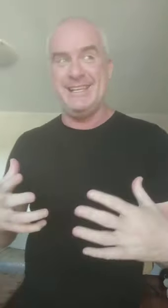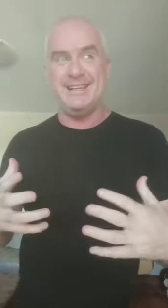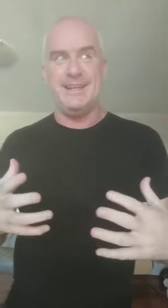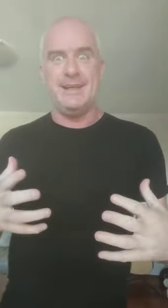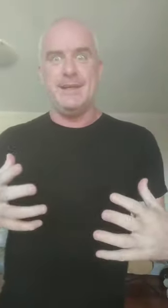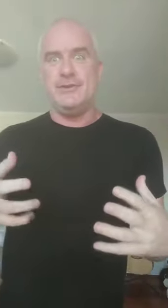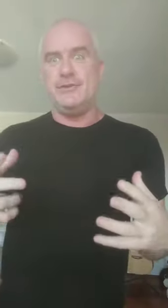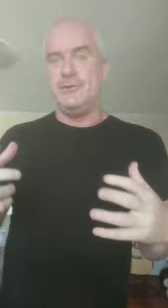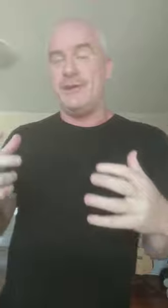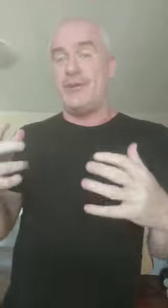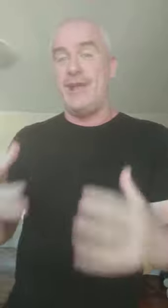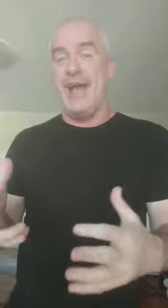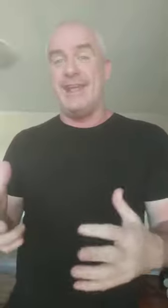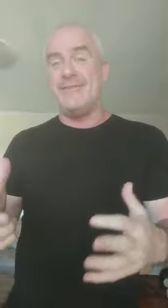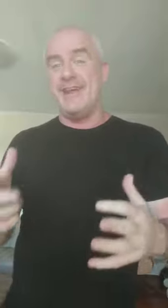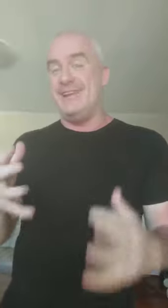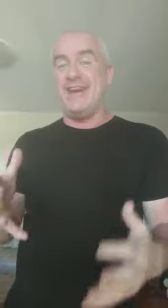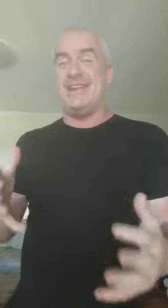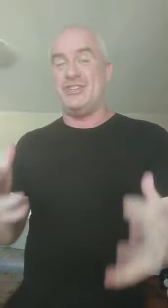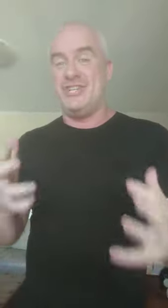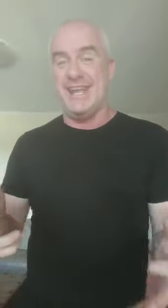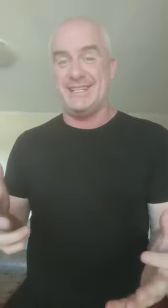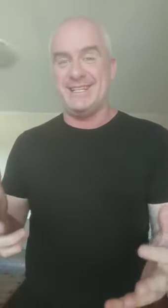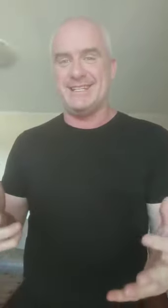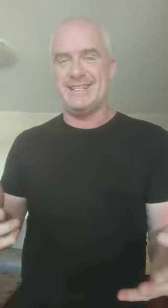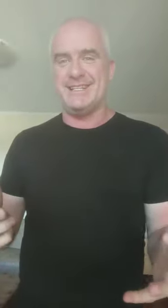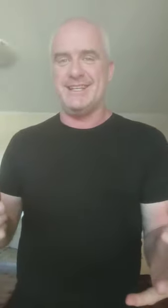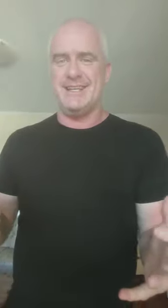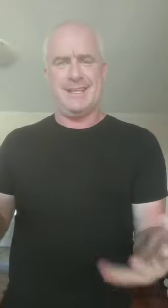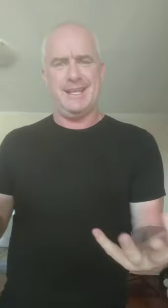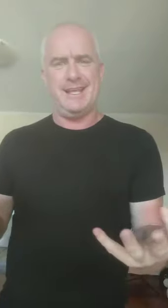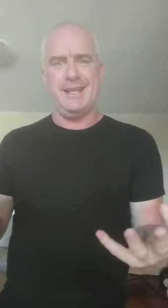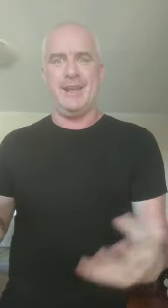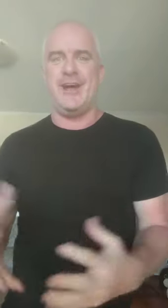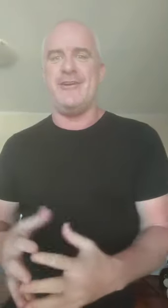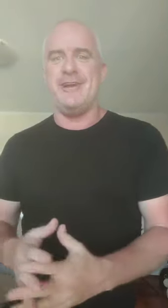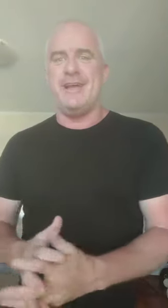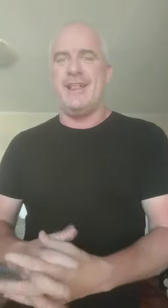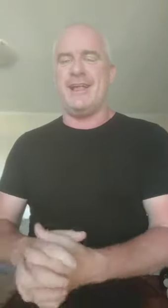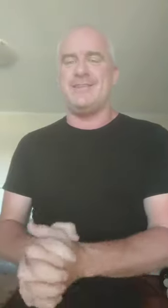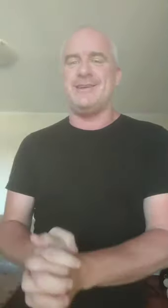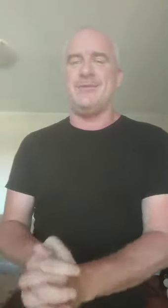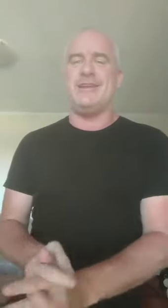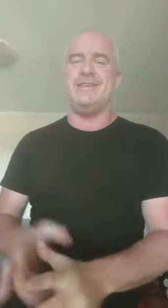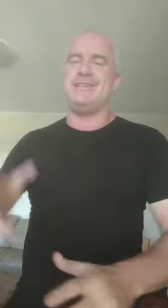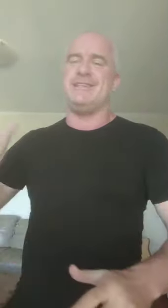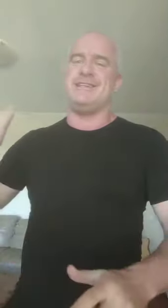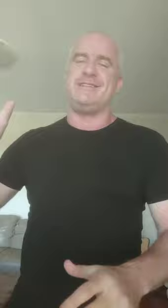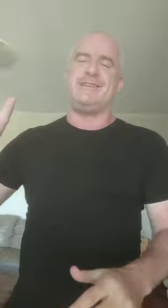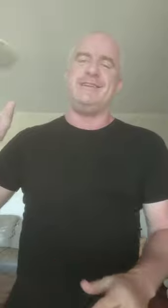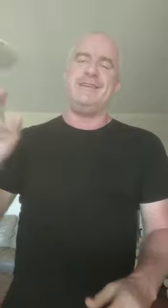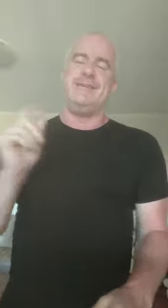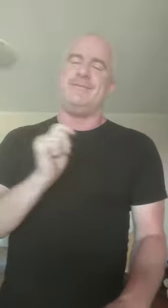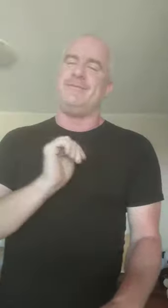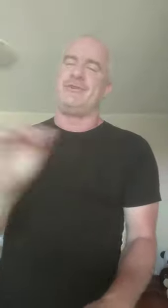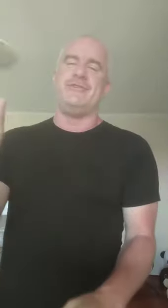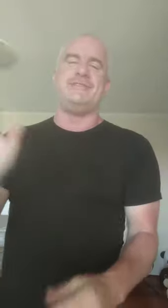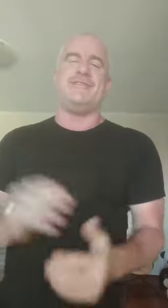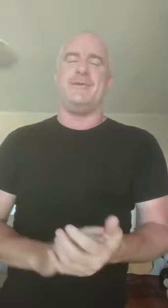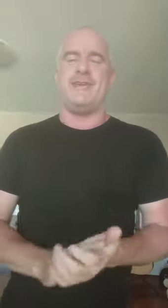doing creative and innovative shit. You know, like if somebody is just cruising their way